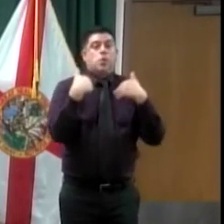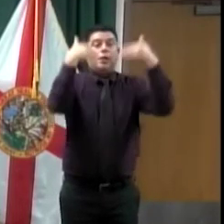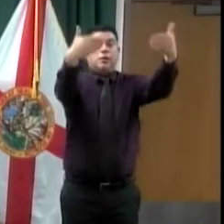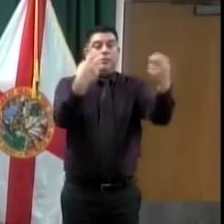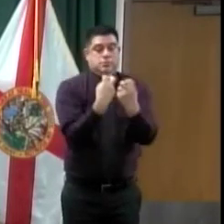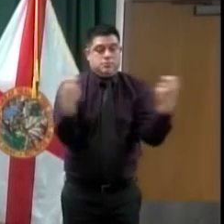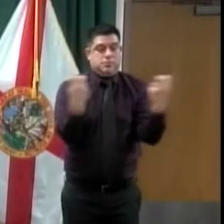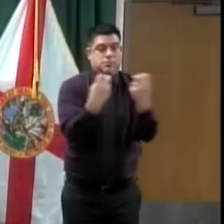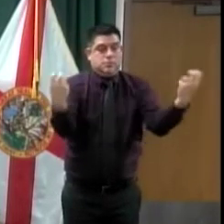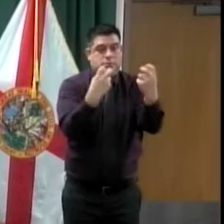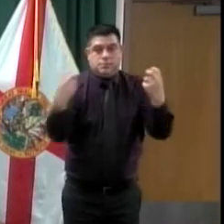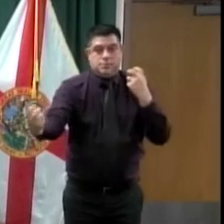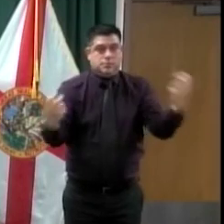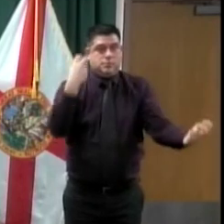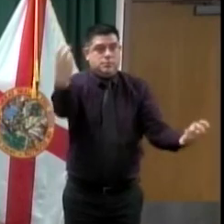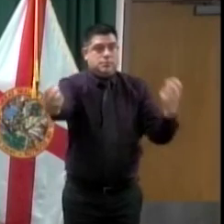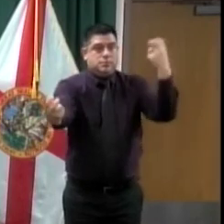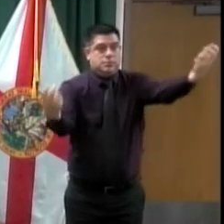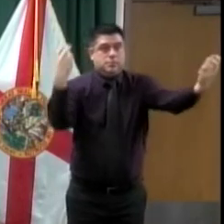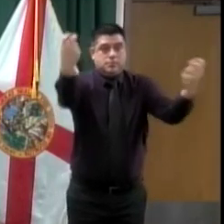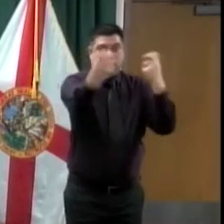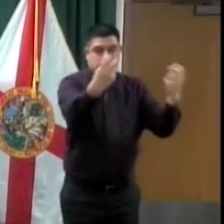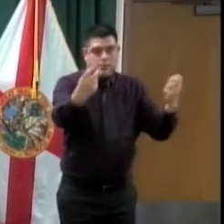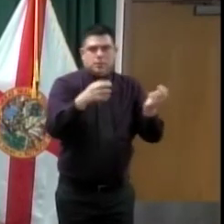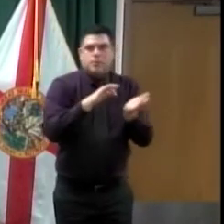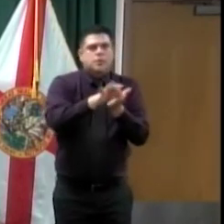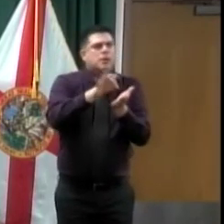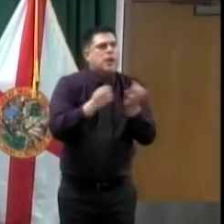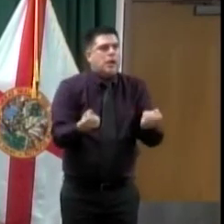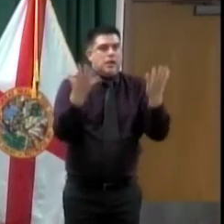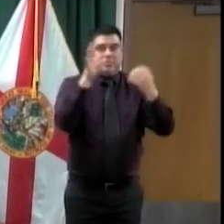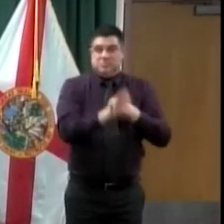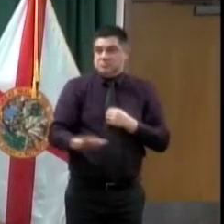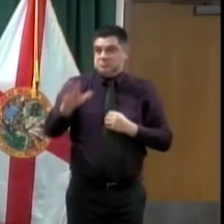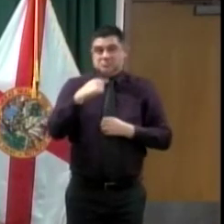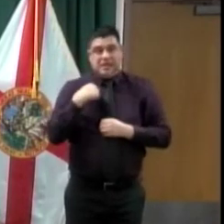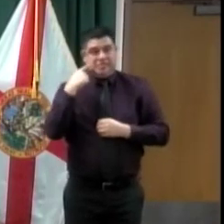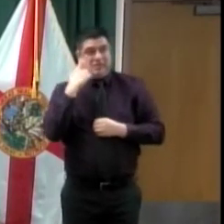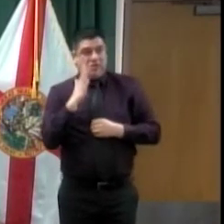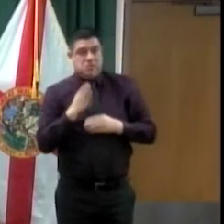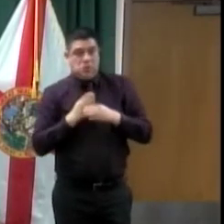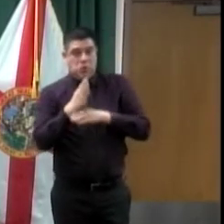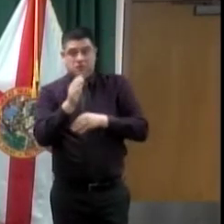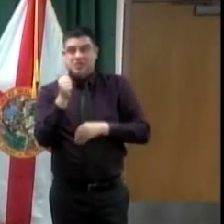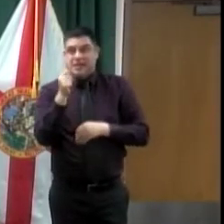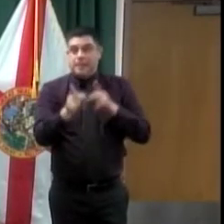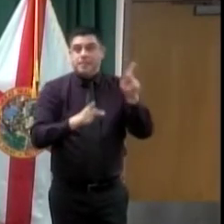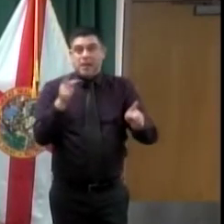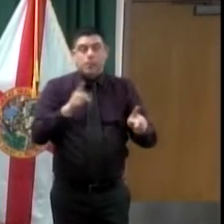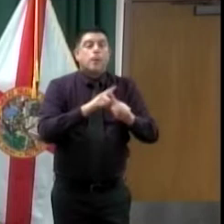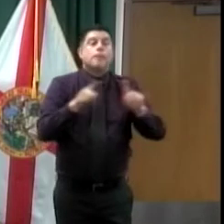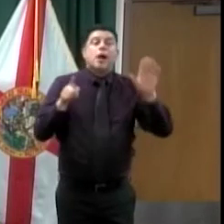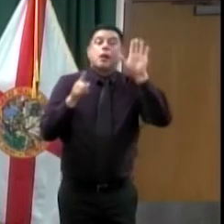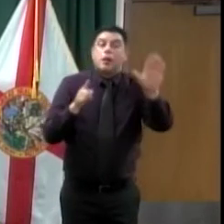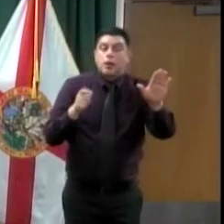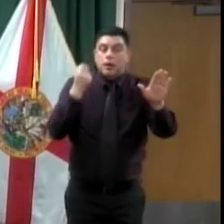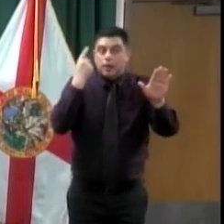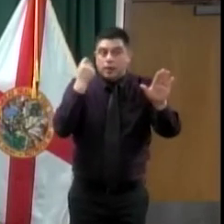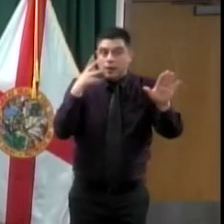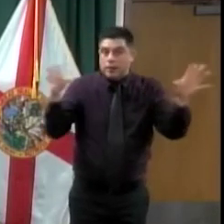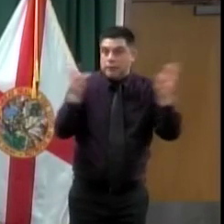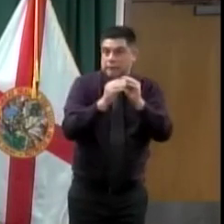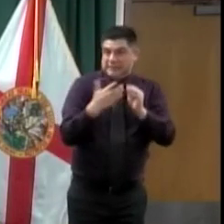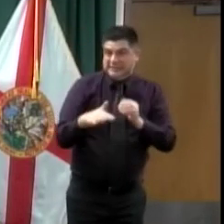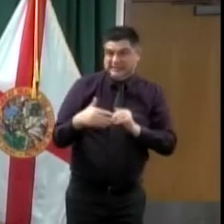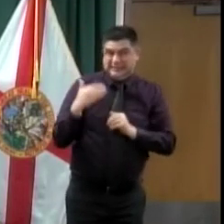didn't count exactly how many people are in the room, but we are close to ten if we're not there. Are we one over? Oh, we are quite a bit over. So,